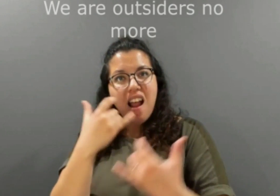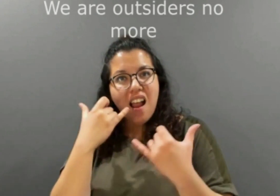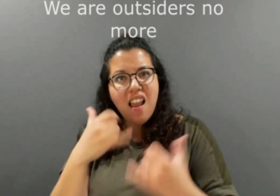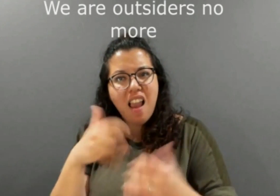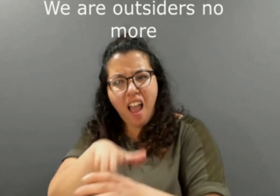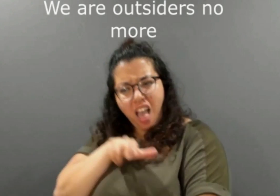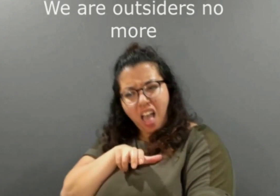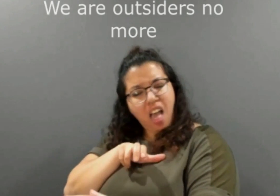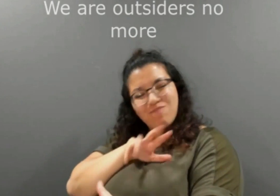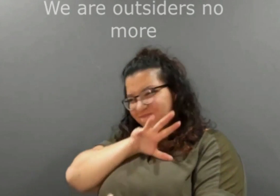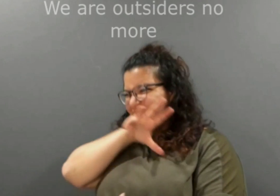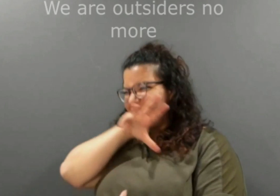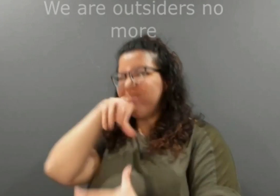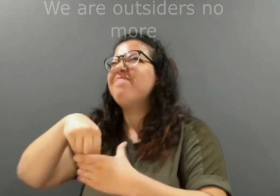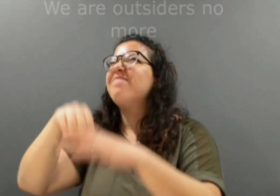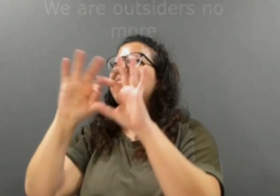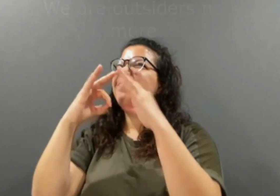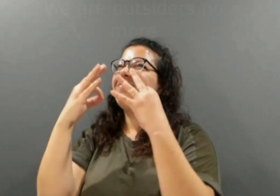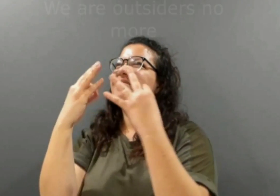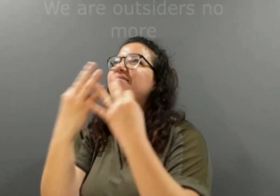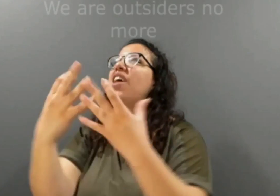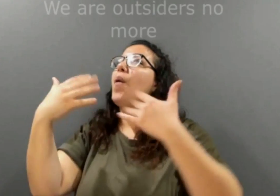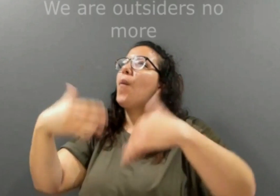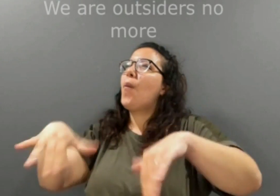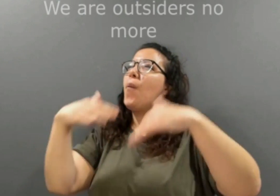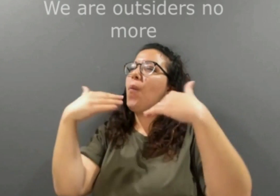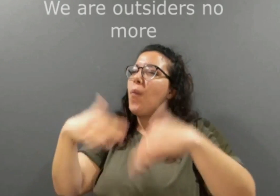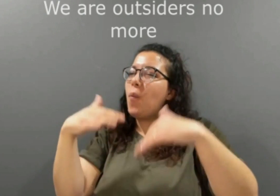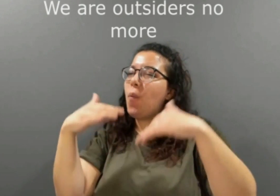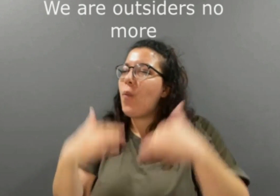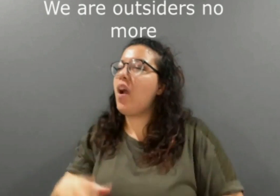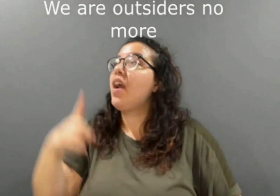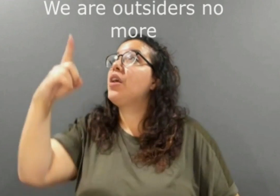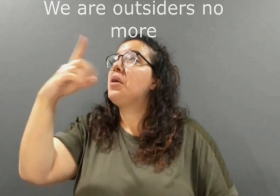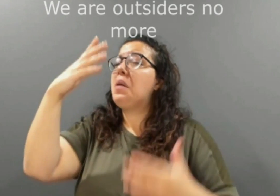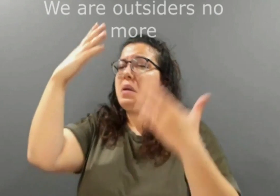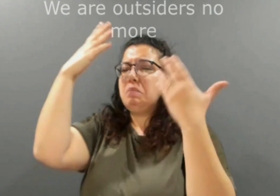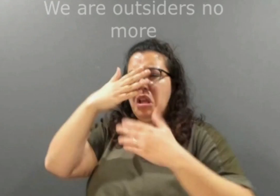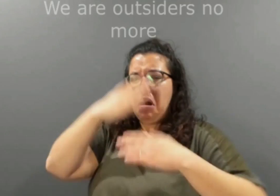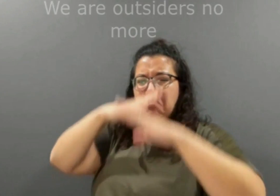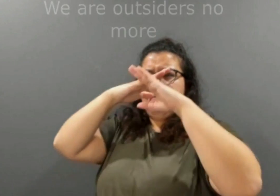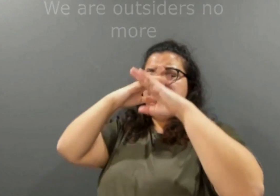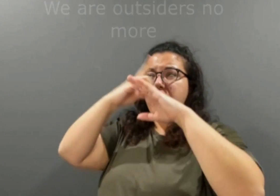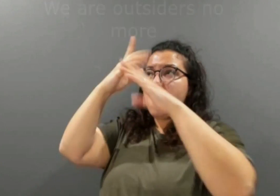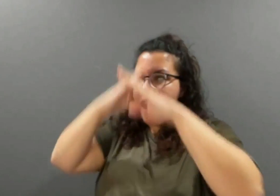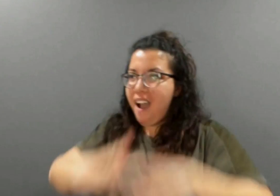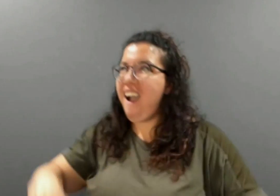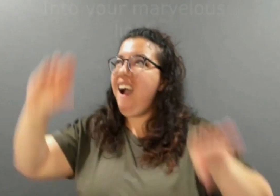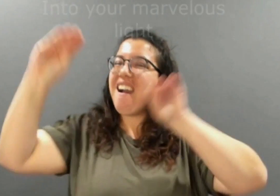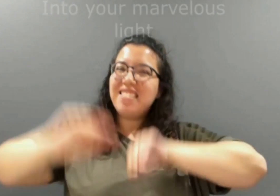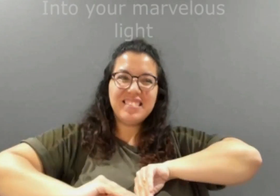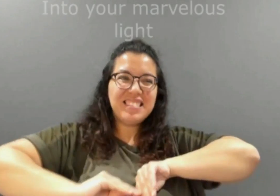You made a way through the darkness Into your marvelous light